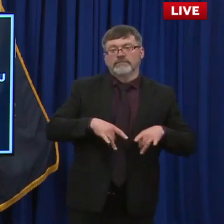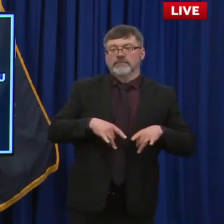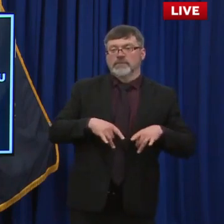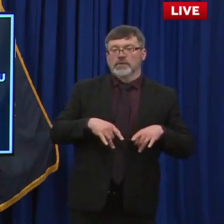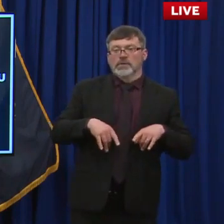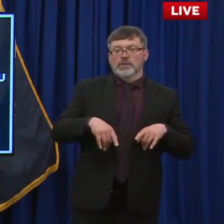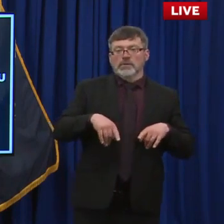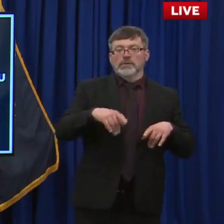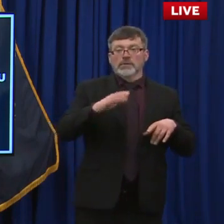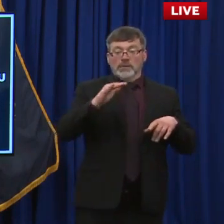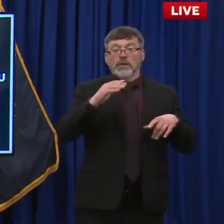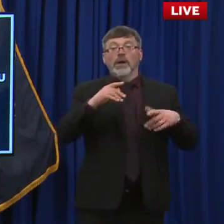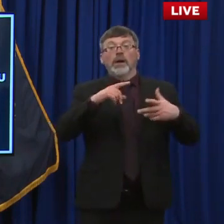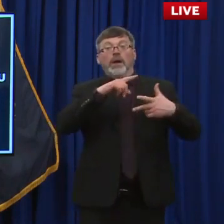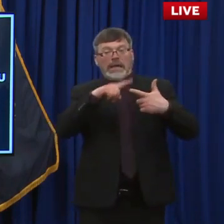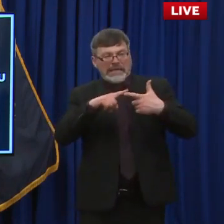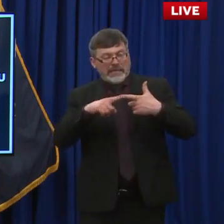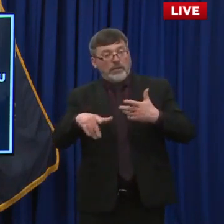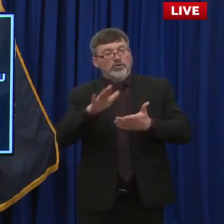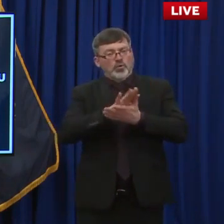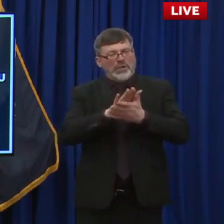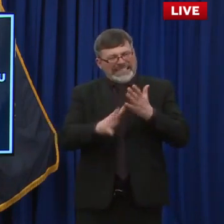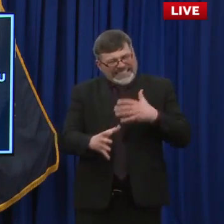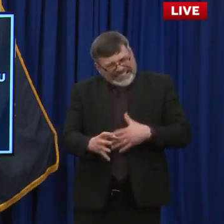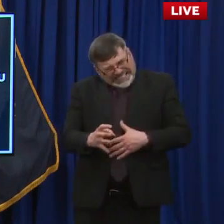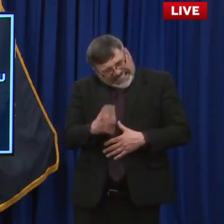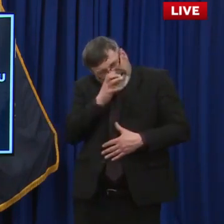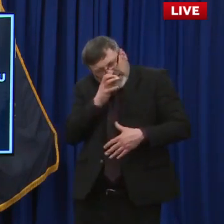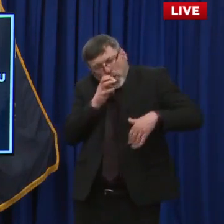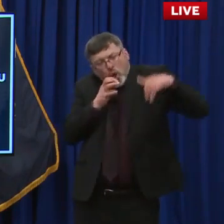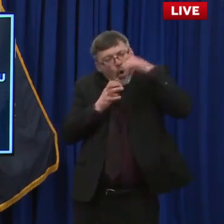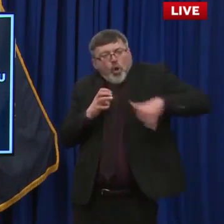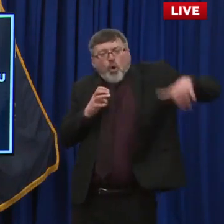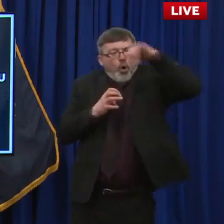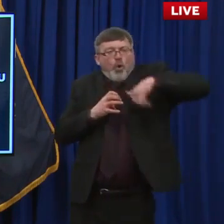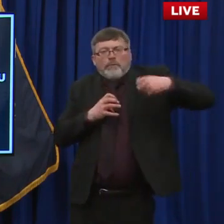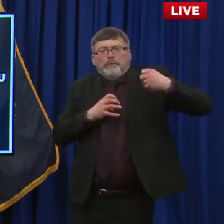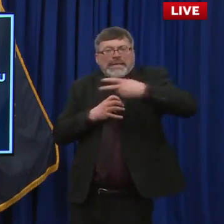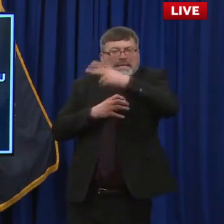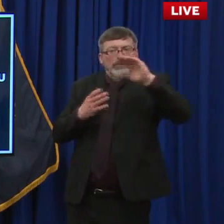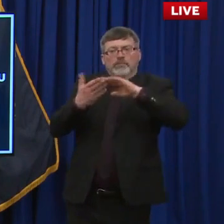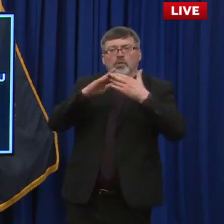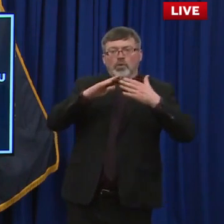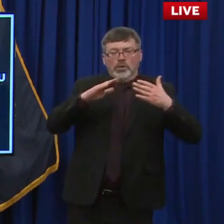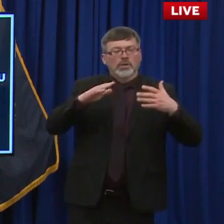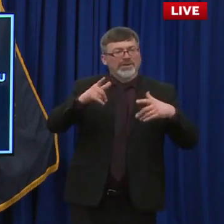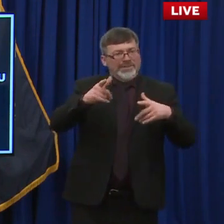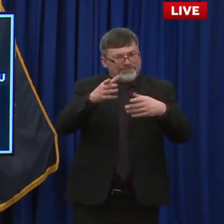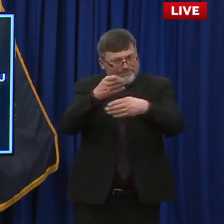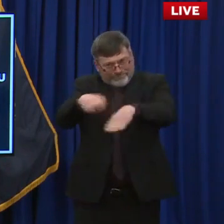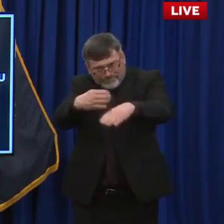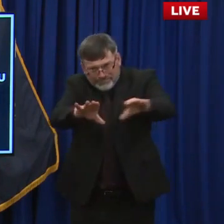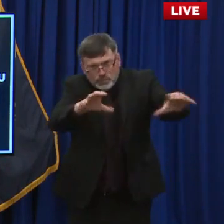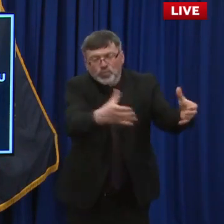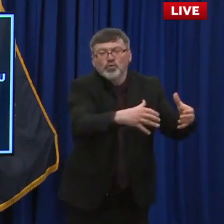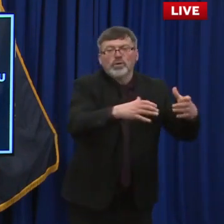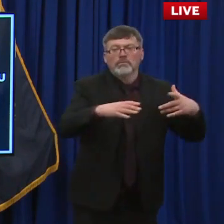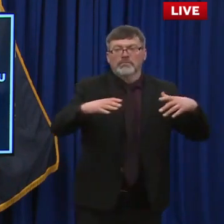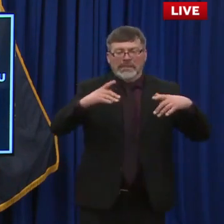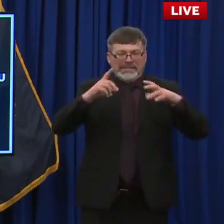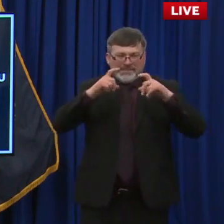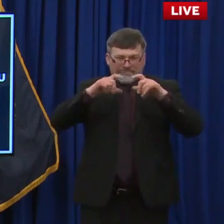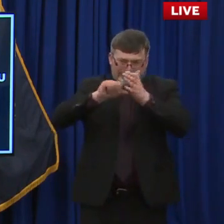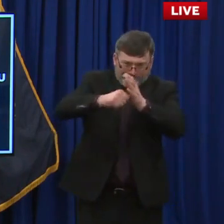mask use, physical distancing, cohorting or grouping of students, you know, attention to hand hygiene, know, controlled, you know, student